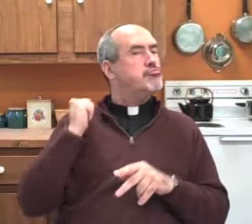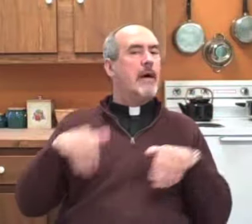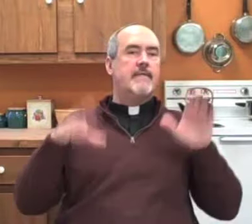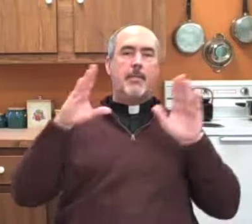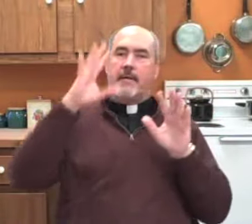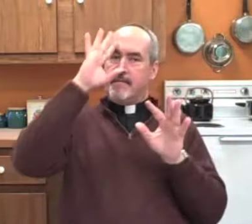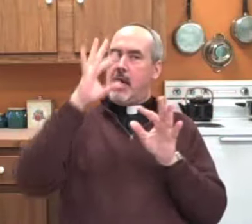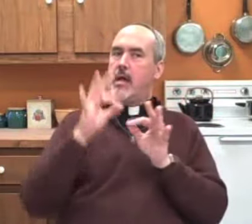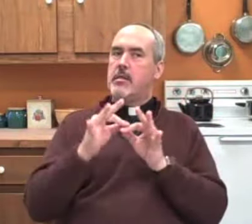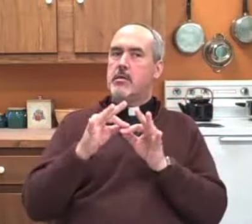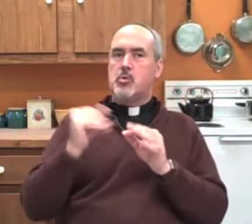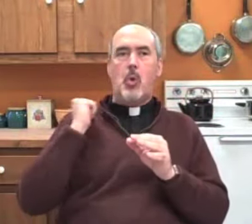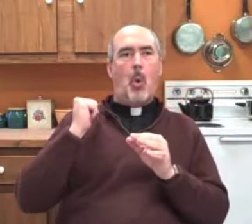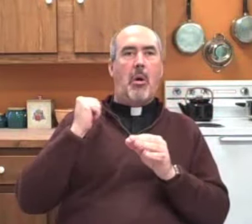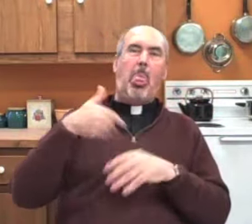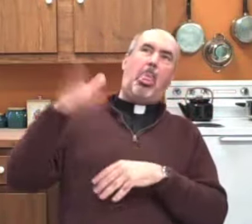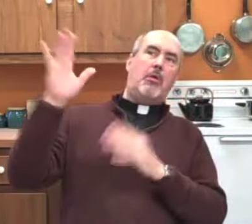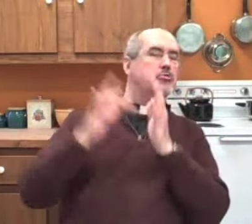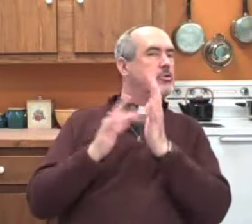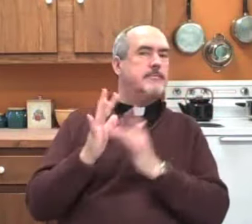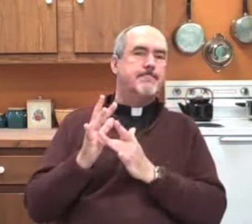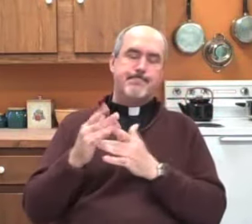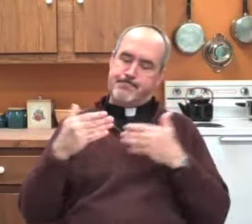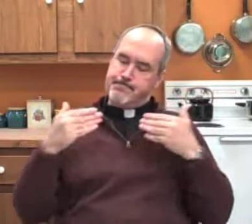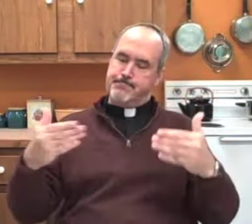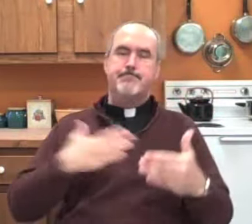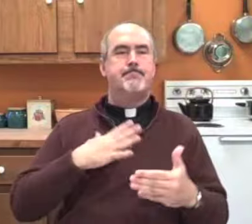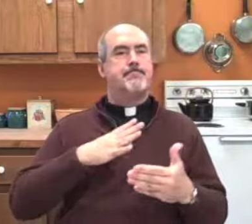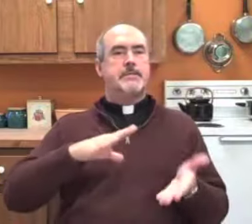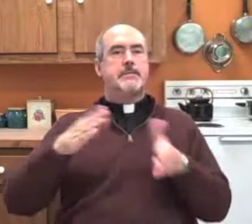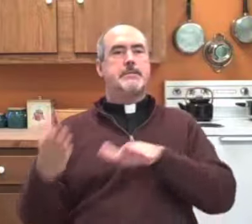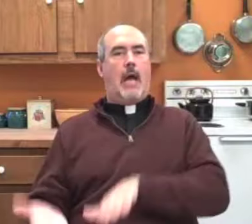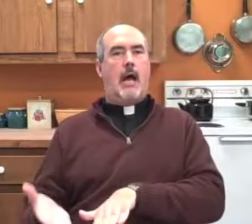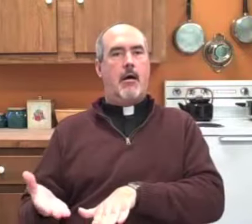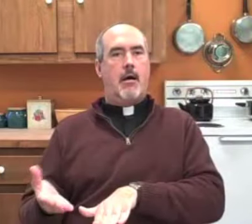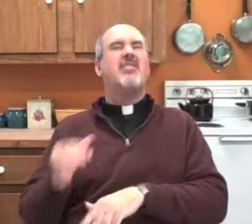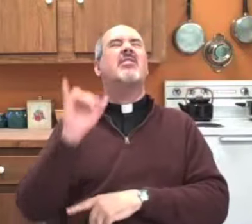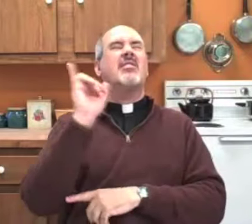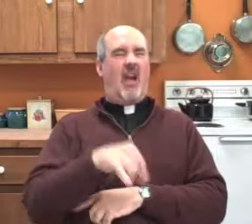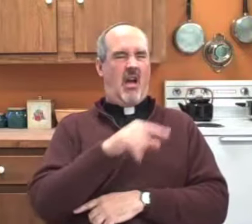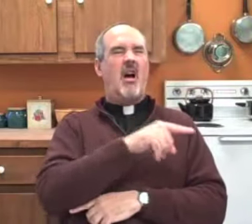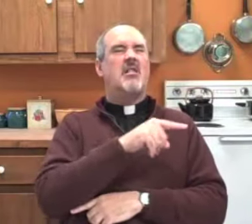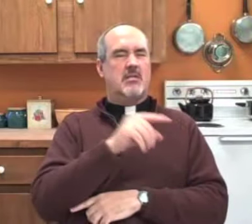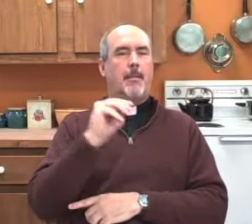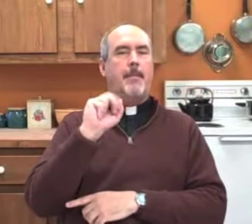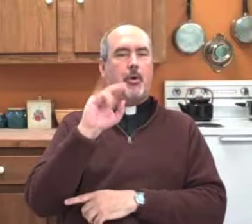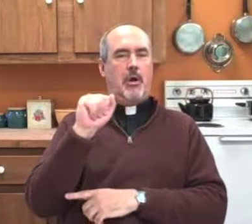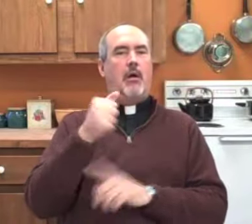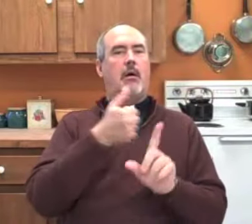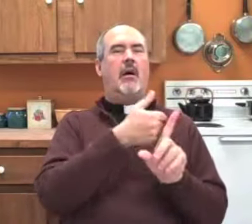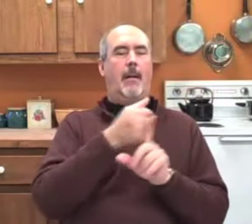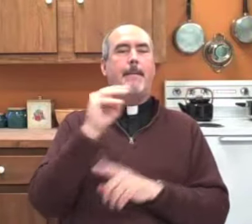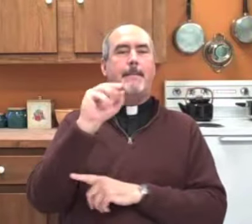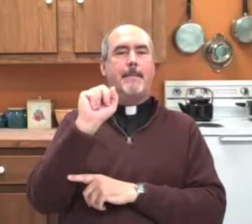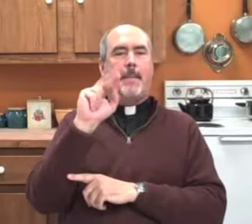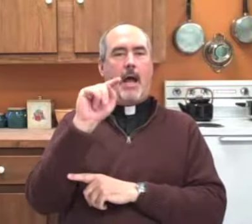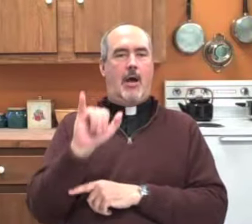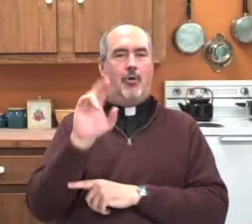Some people refuse to give up their faith and refuse to denounce Jesus, so they die. And that